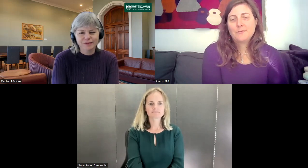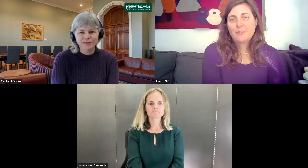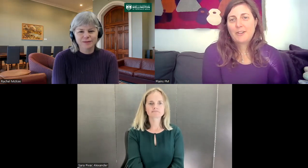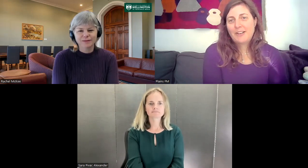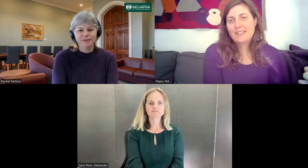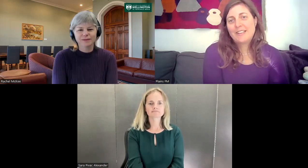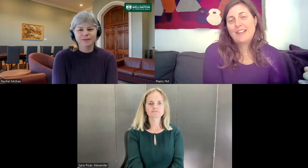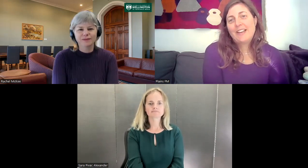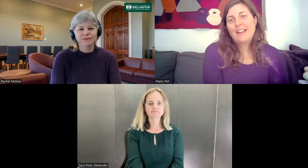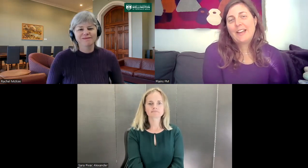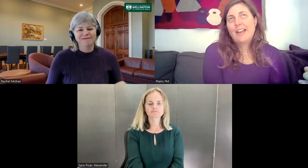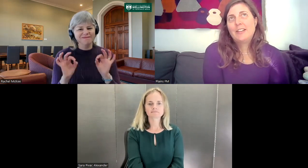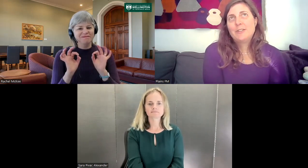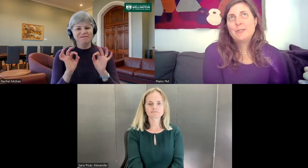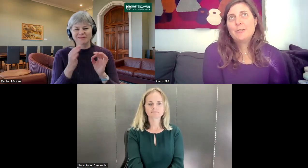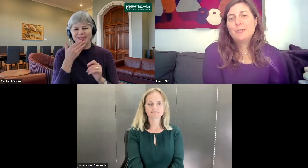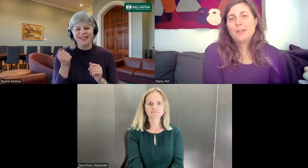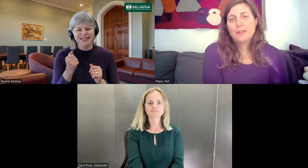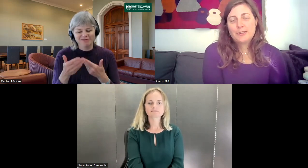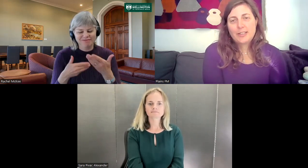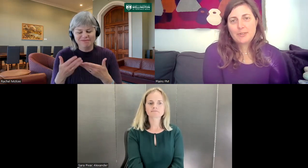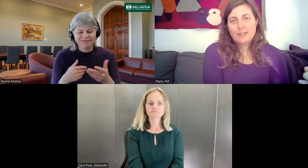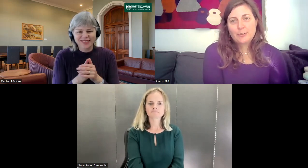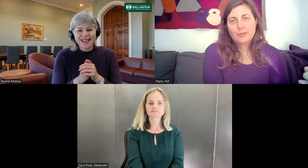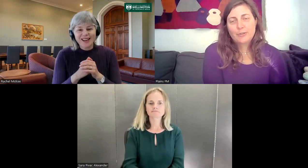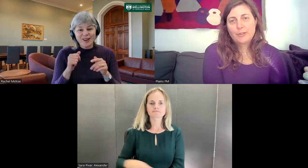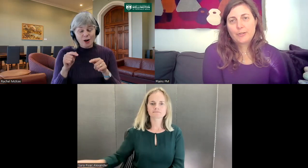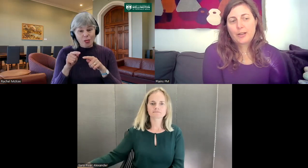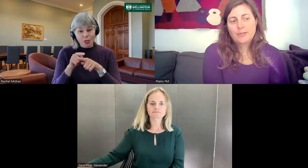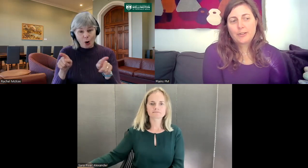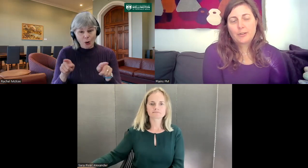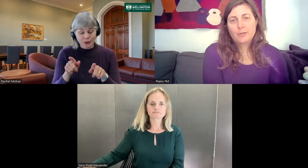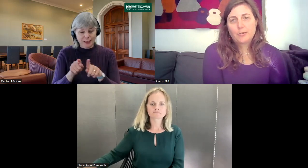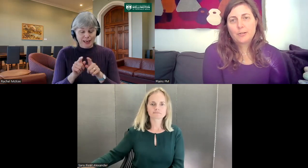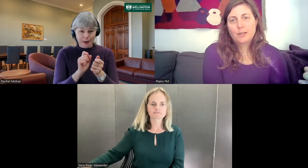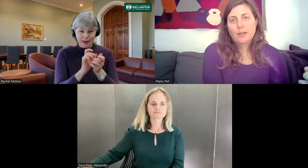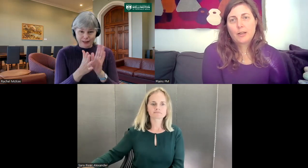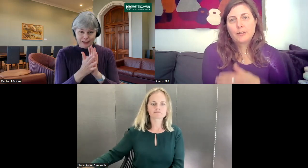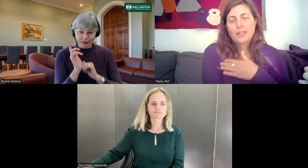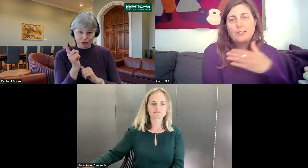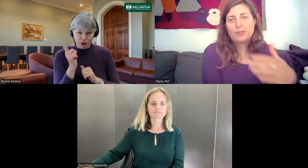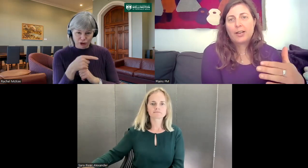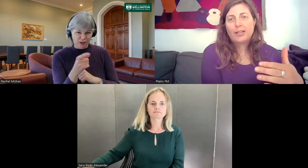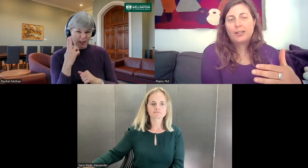Very nice. And do those same teachers also undergo teacher training